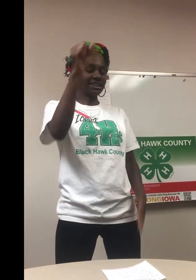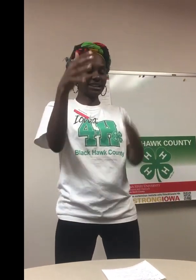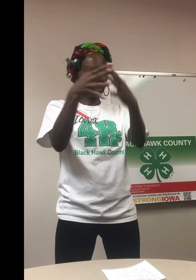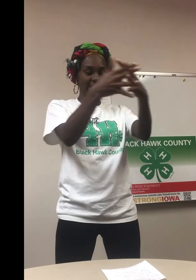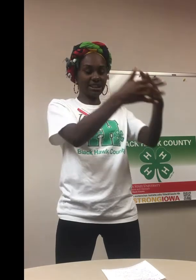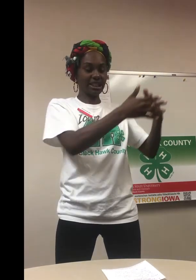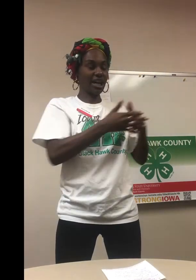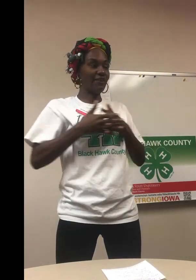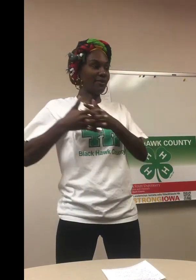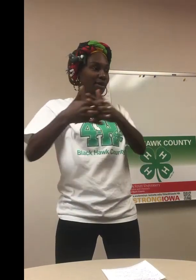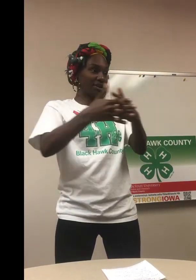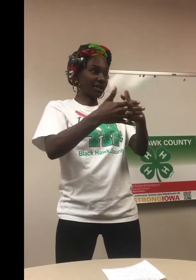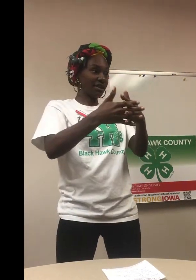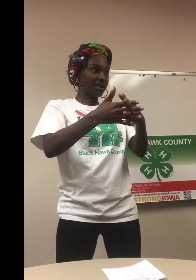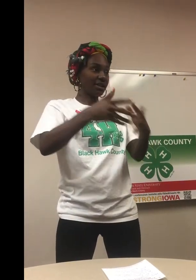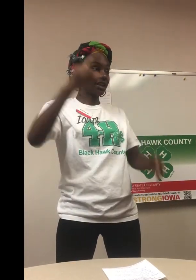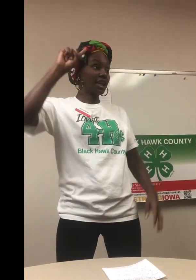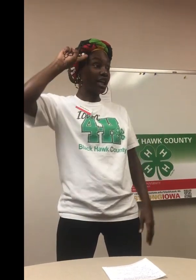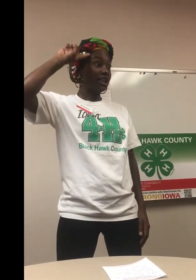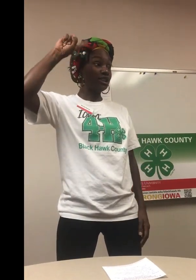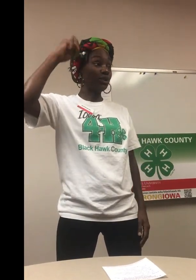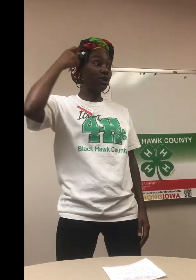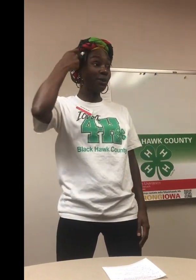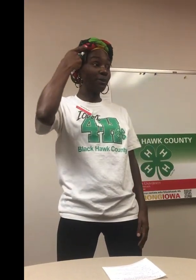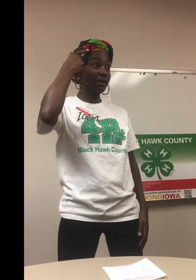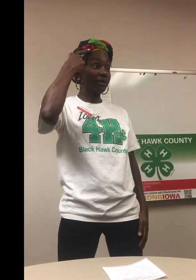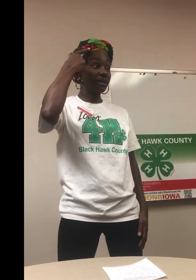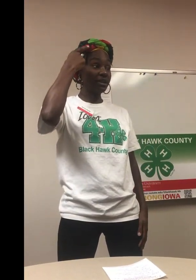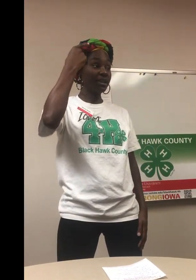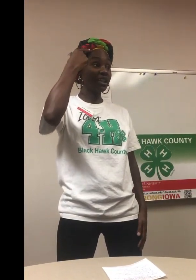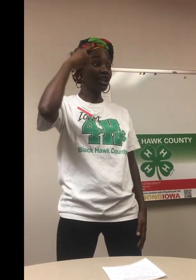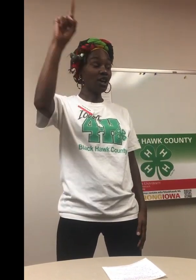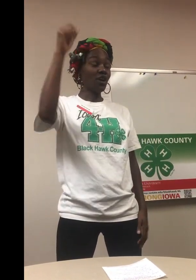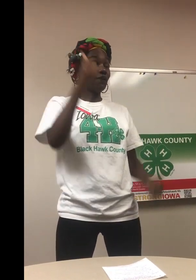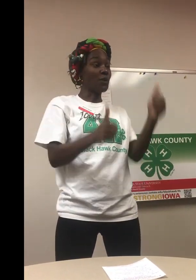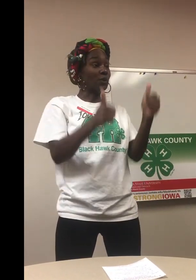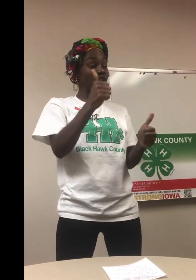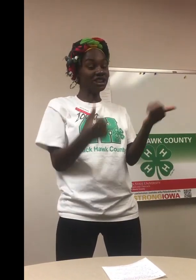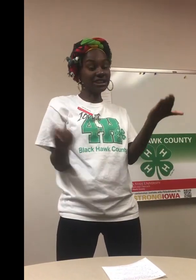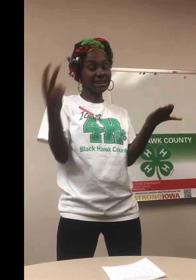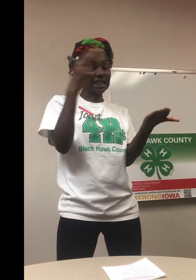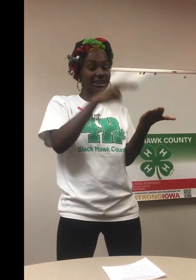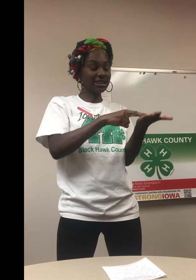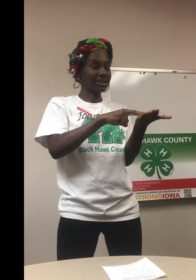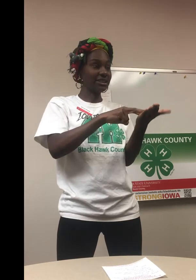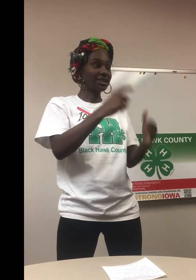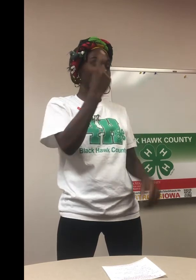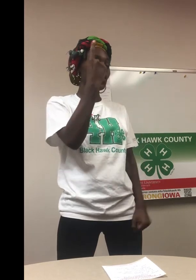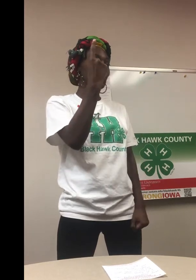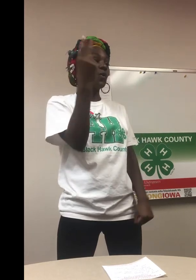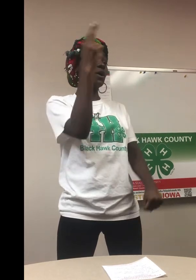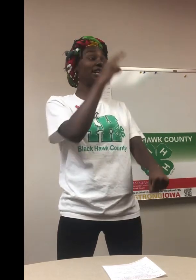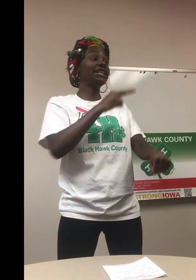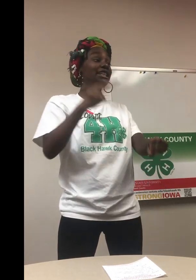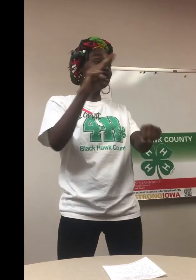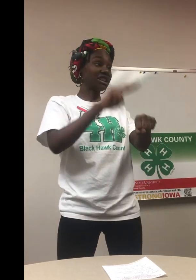States of America, and to the republic, for which it stands, one nation,